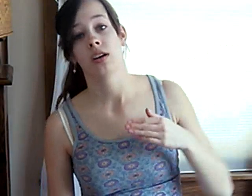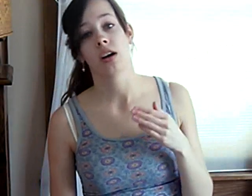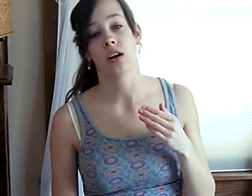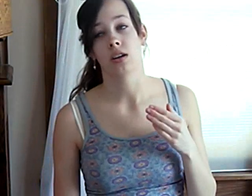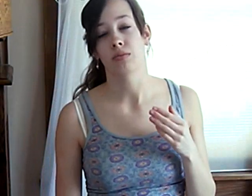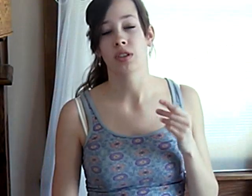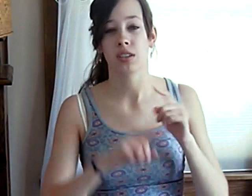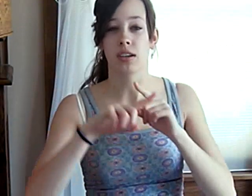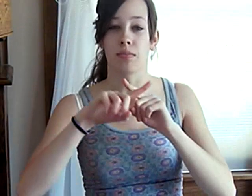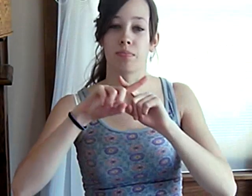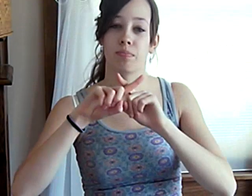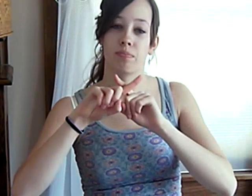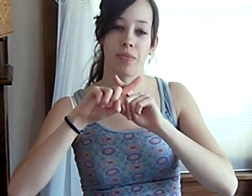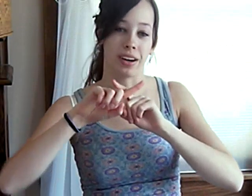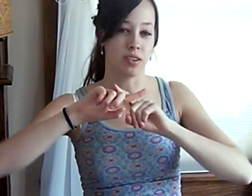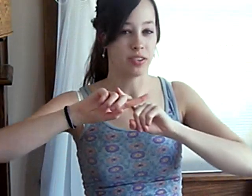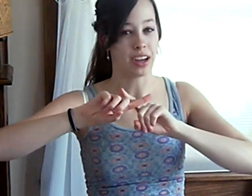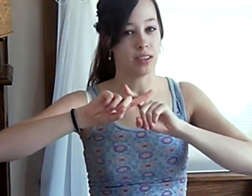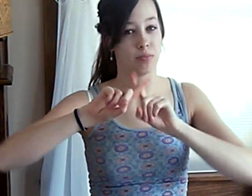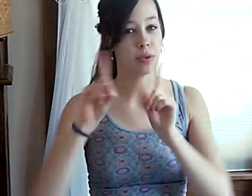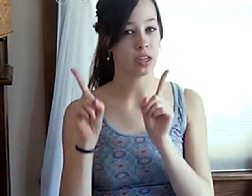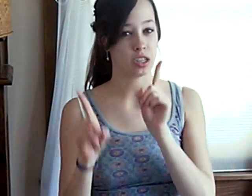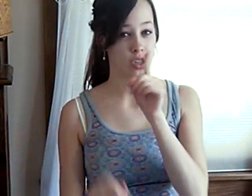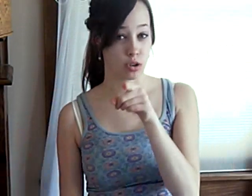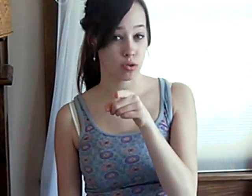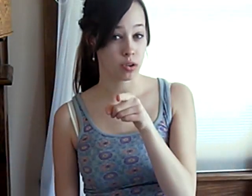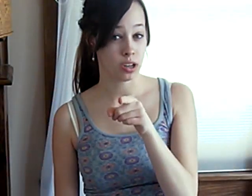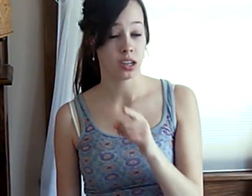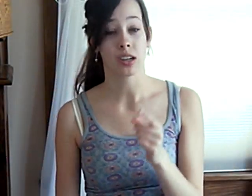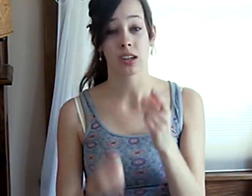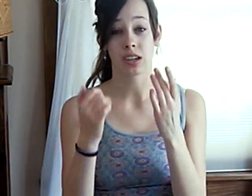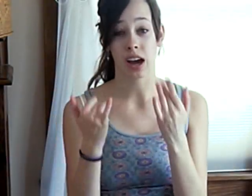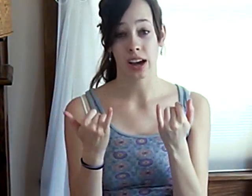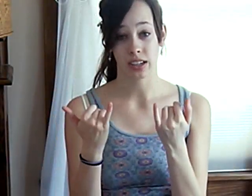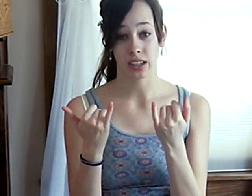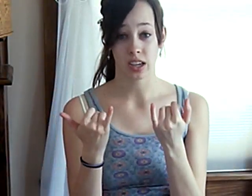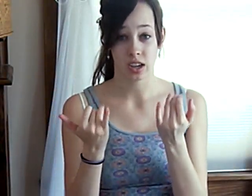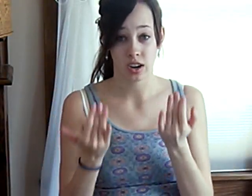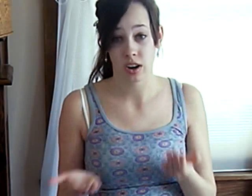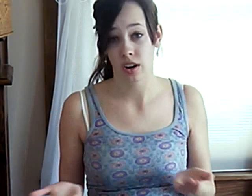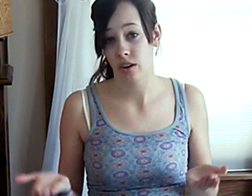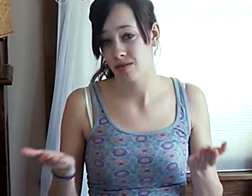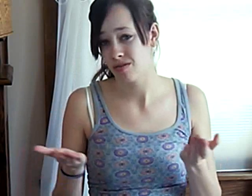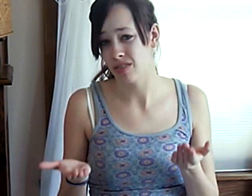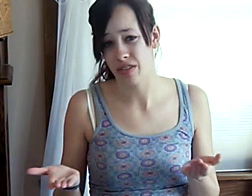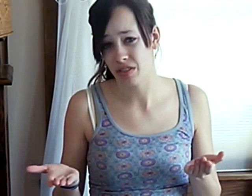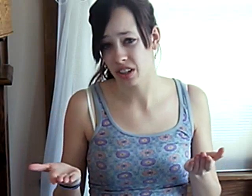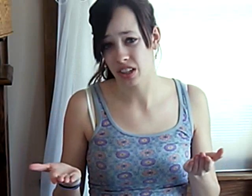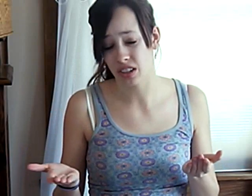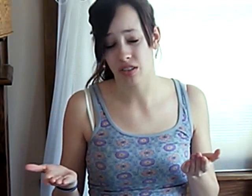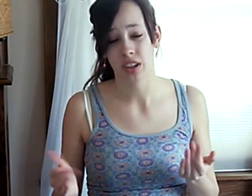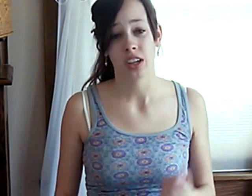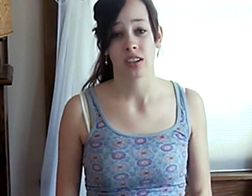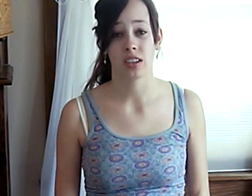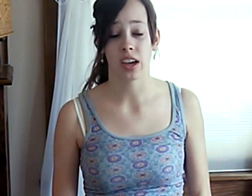Um, you can say, I don't know if I got this, but you got here. Whatever you want to do. Say,